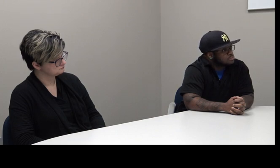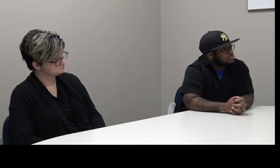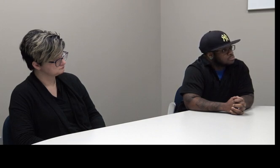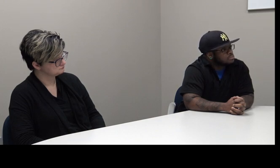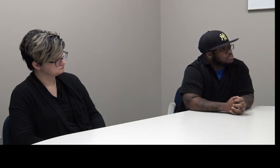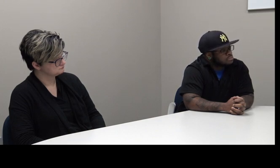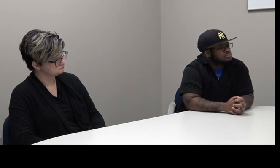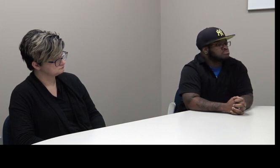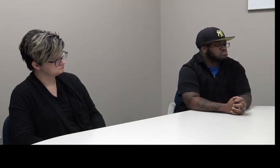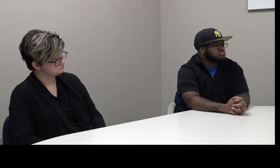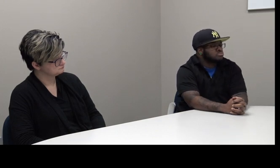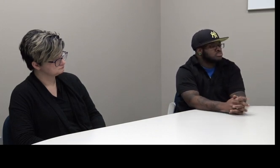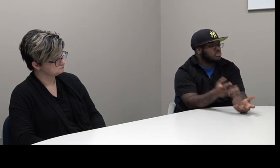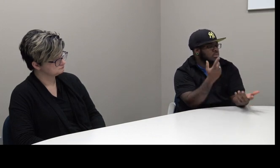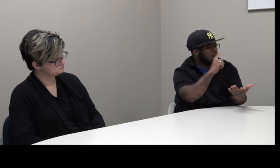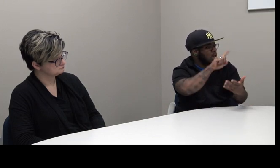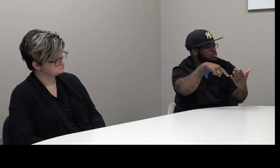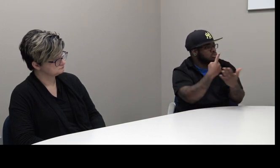Okay.